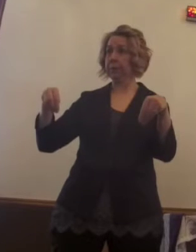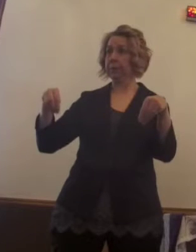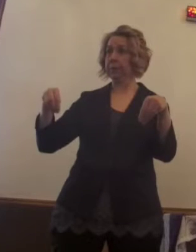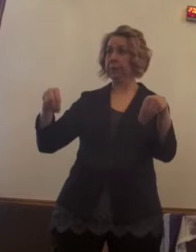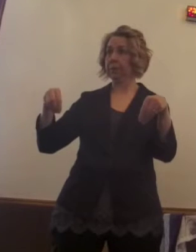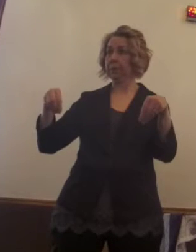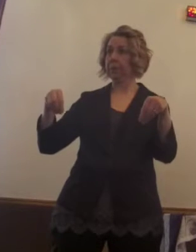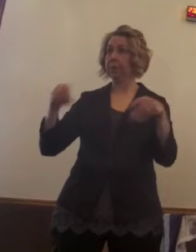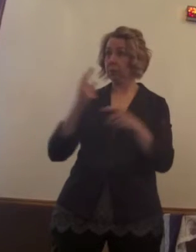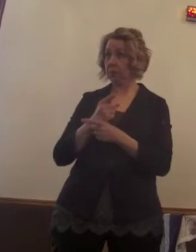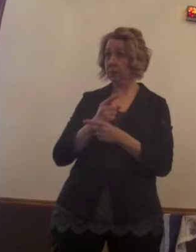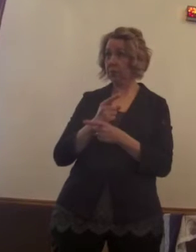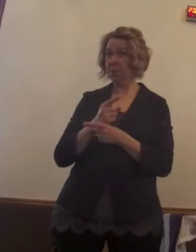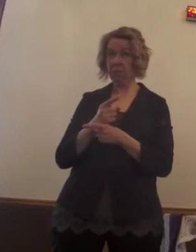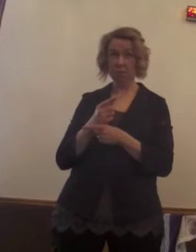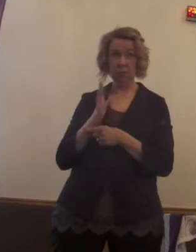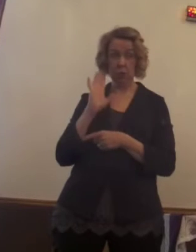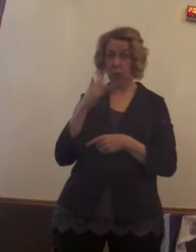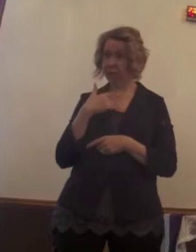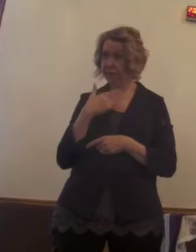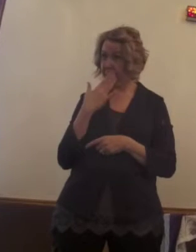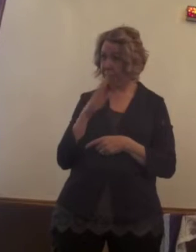are we going to regret being in that darkness?